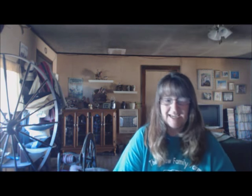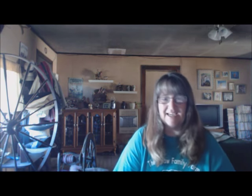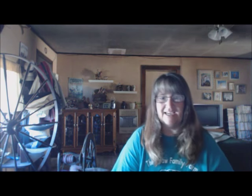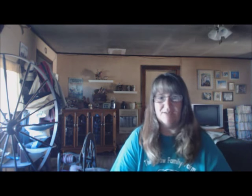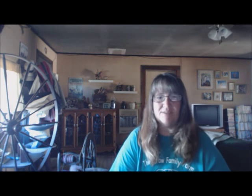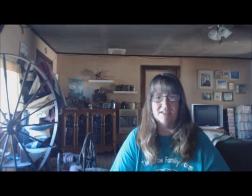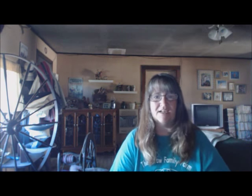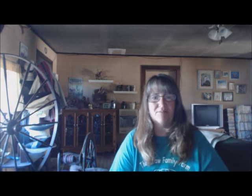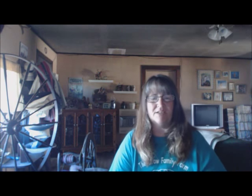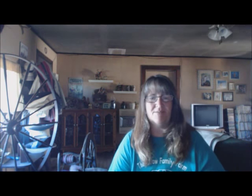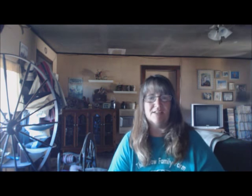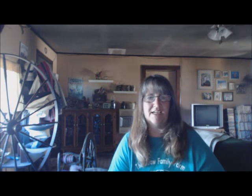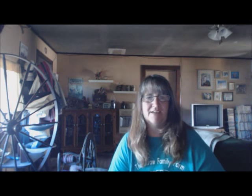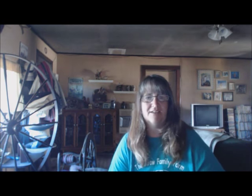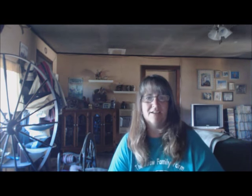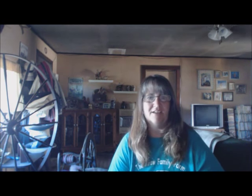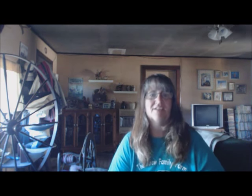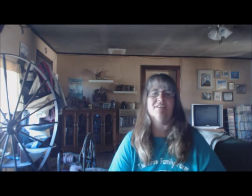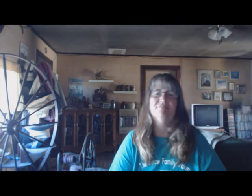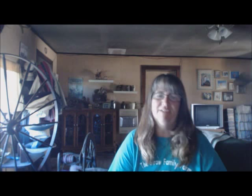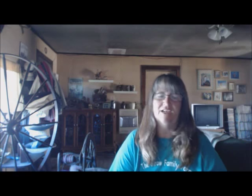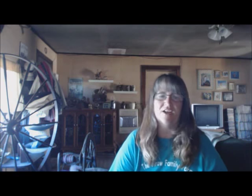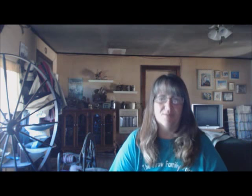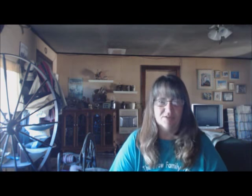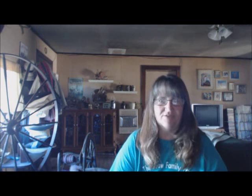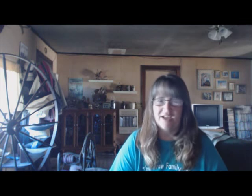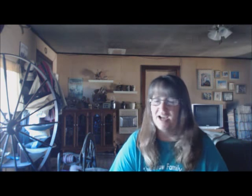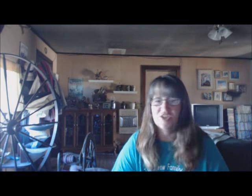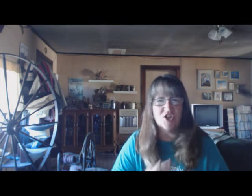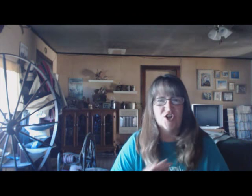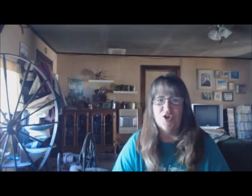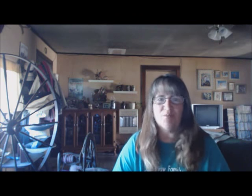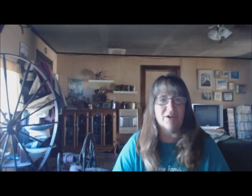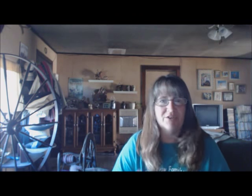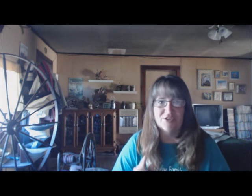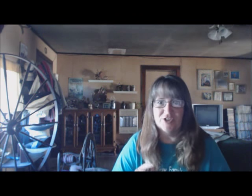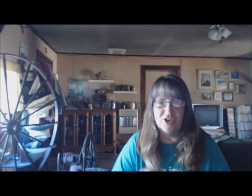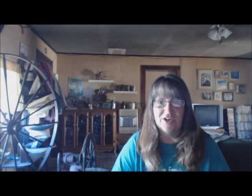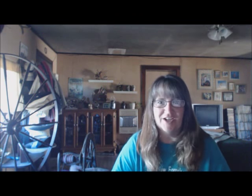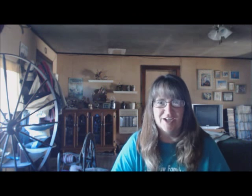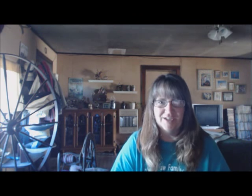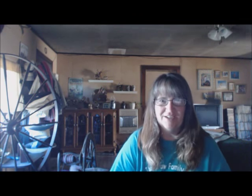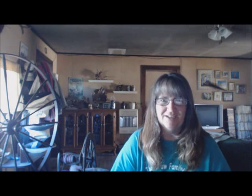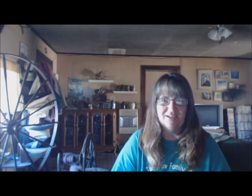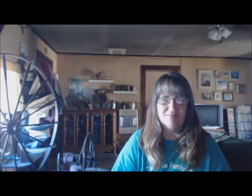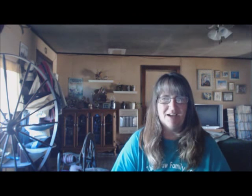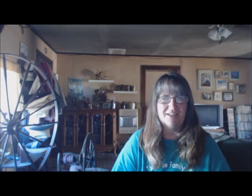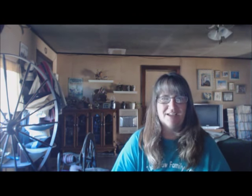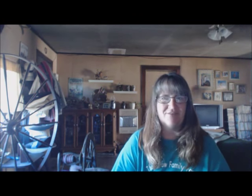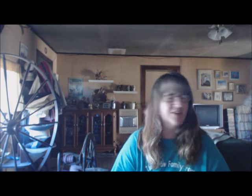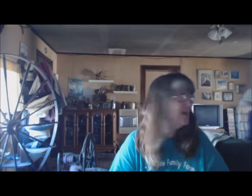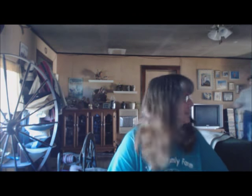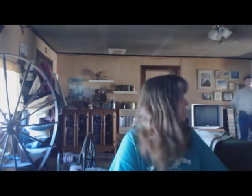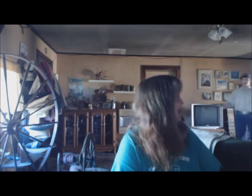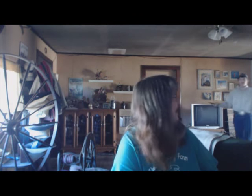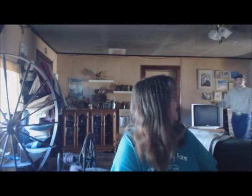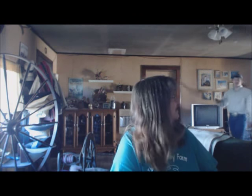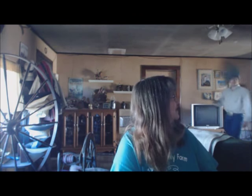day, and comes in a couple times a day, and comes to flag. I should have known better, just not in the house,